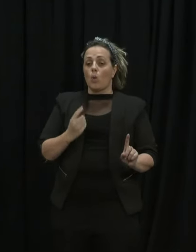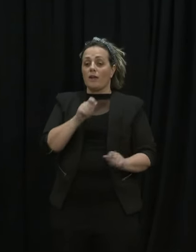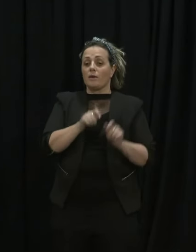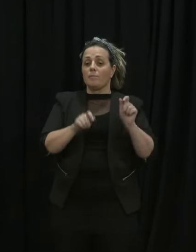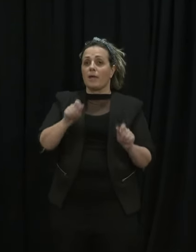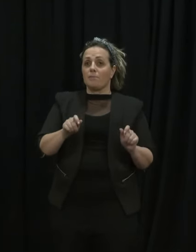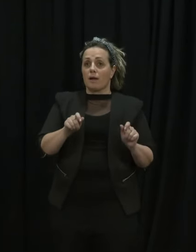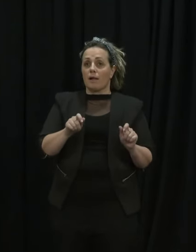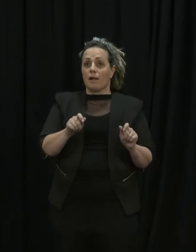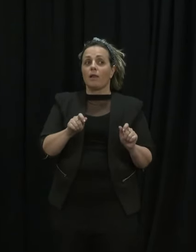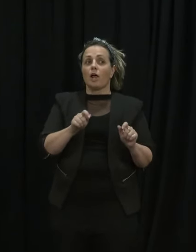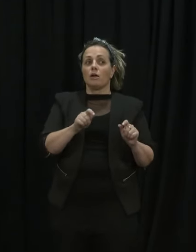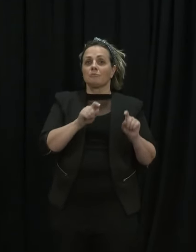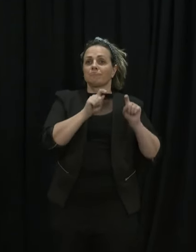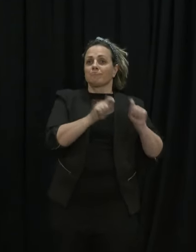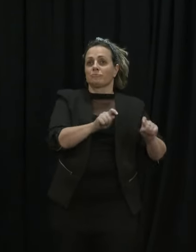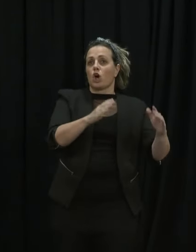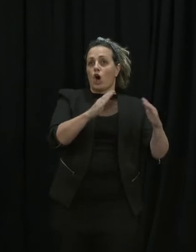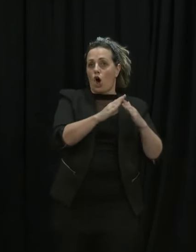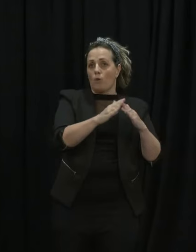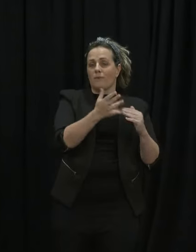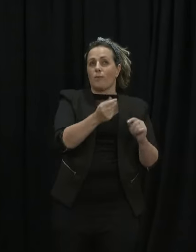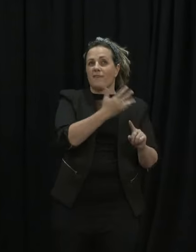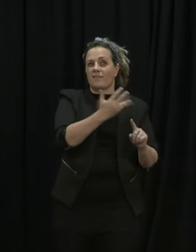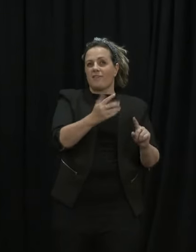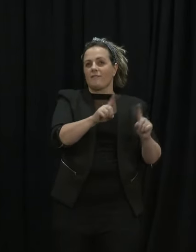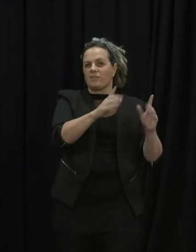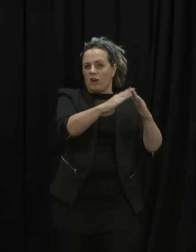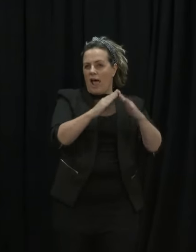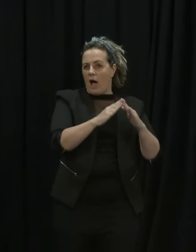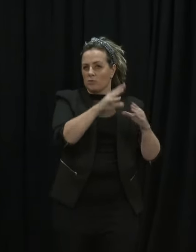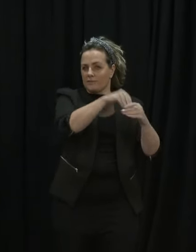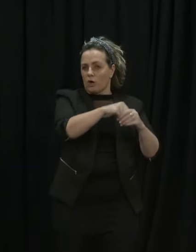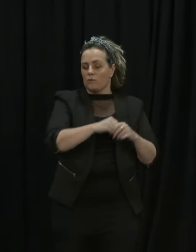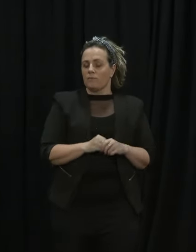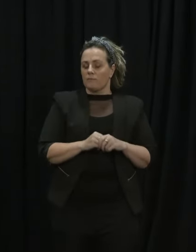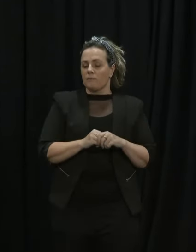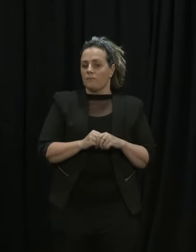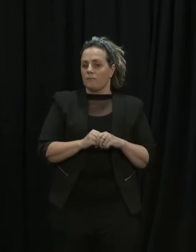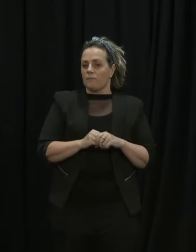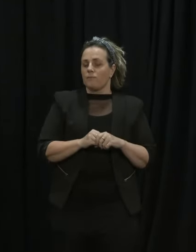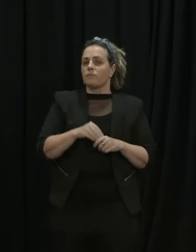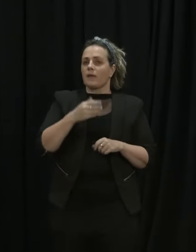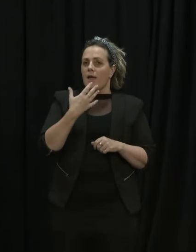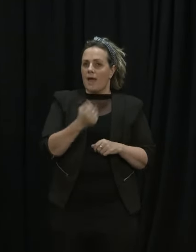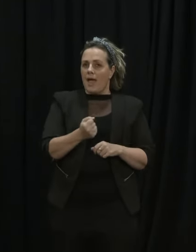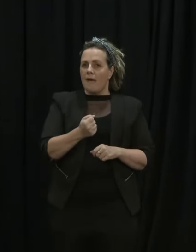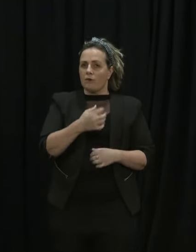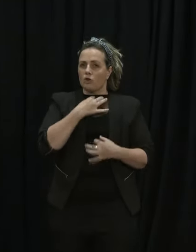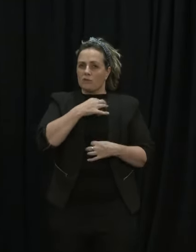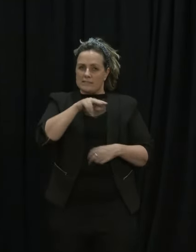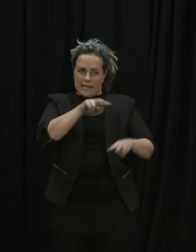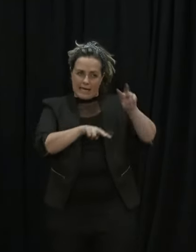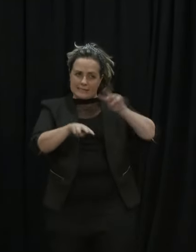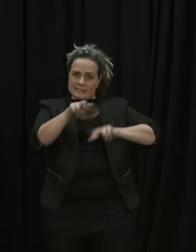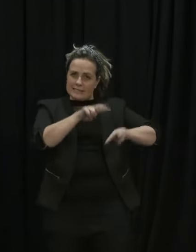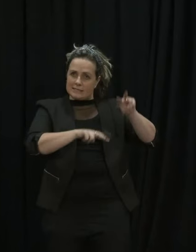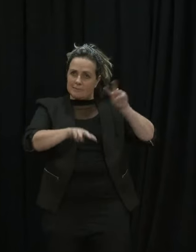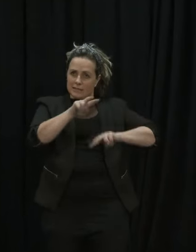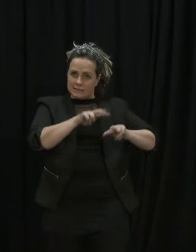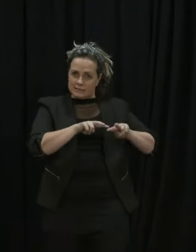households who were isolating at home there's a both a public health and a clinical risk assessment done before